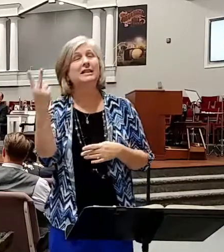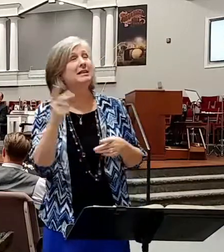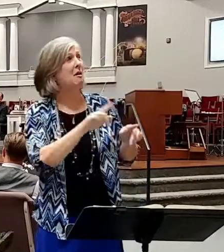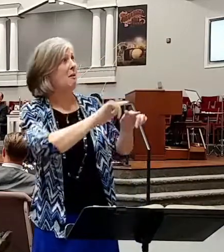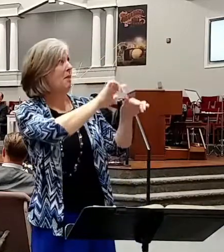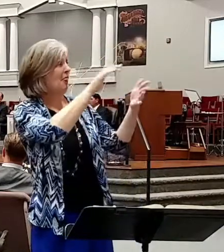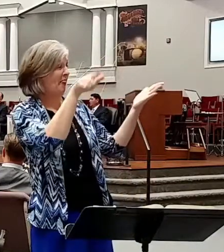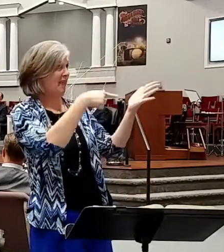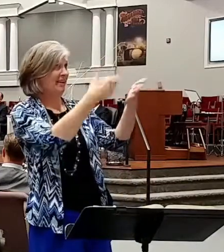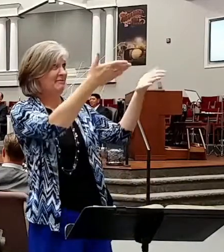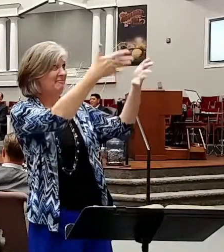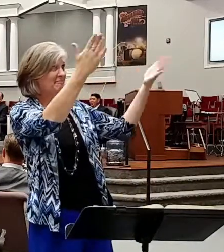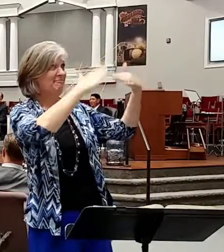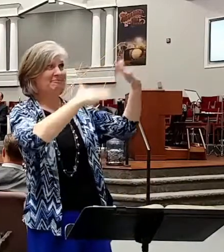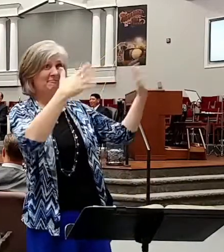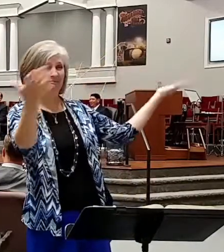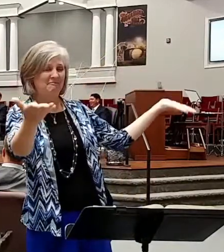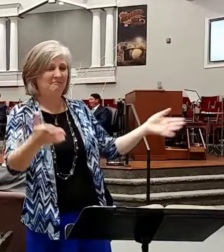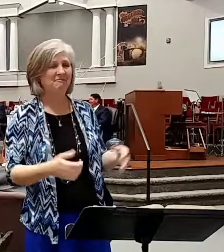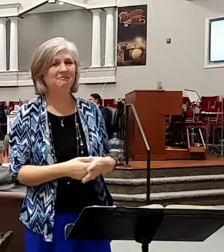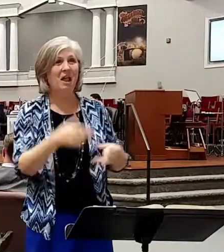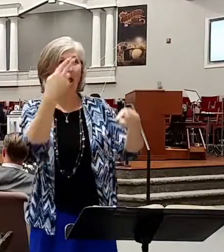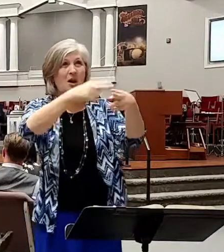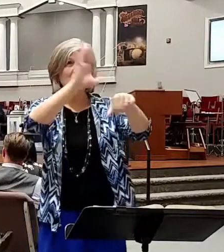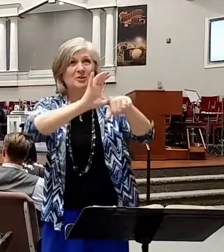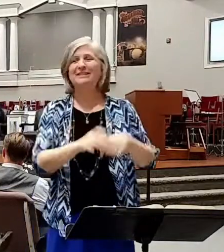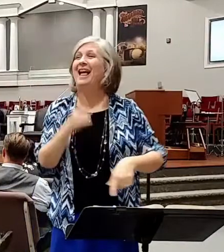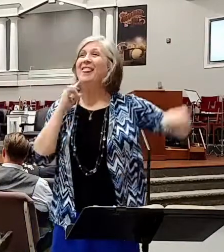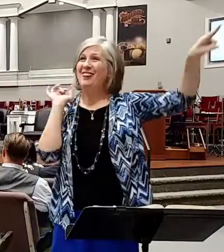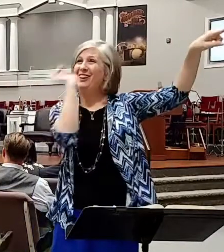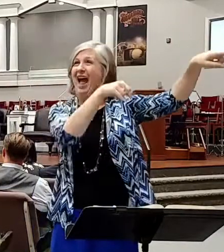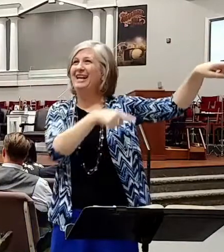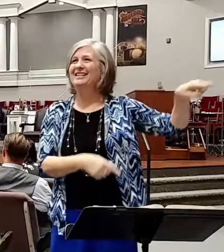thing here called a church. I said, that's it. She said, really?